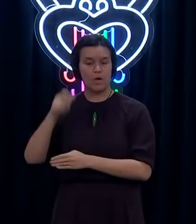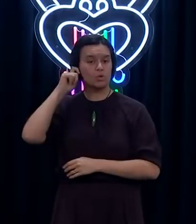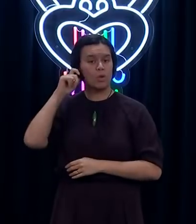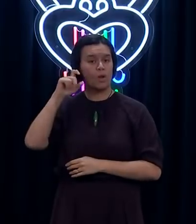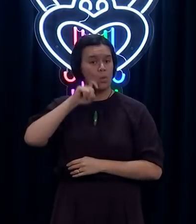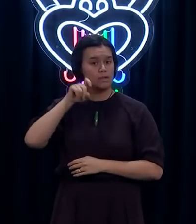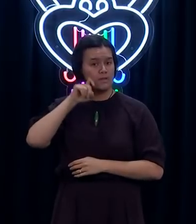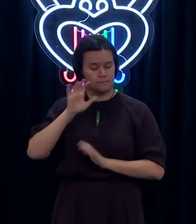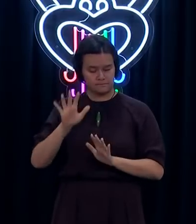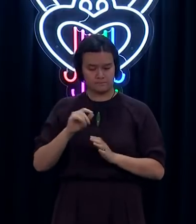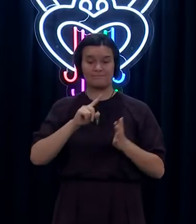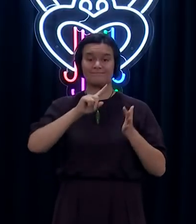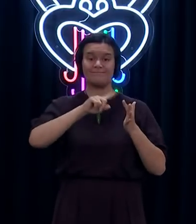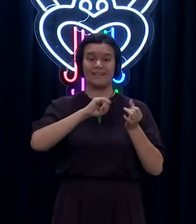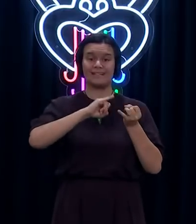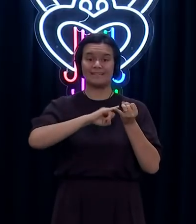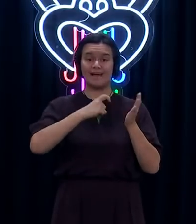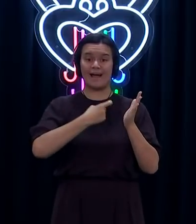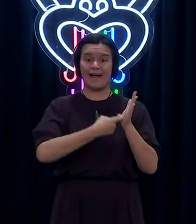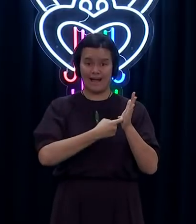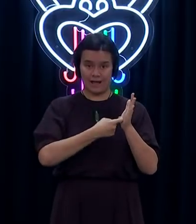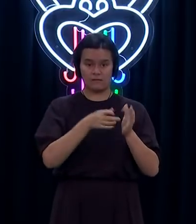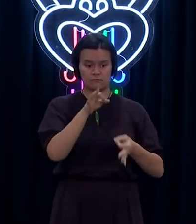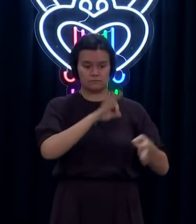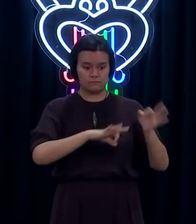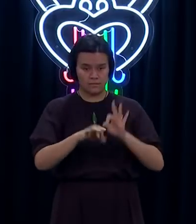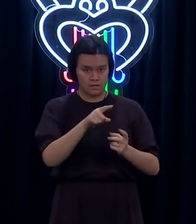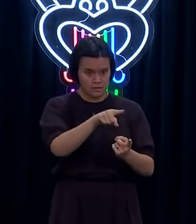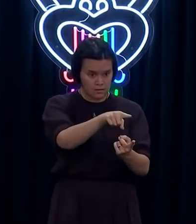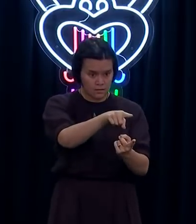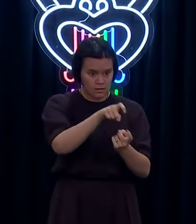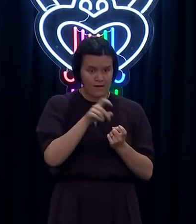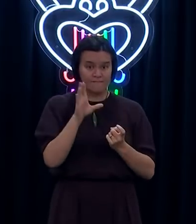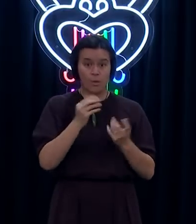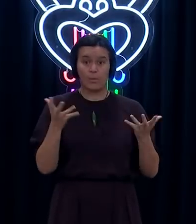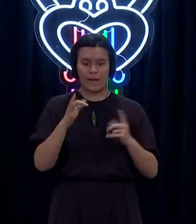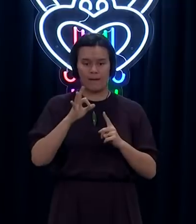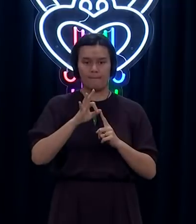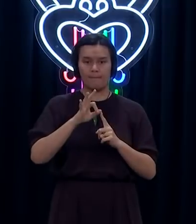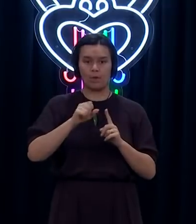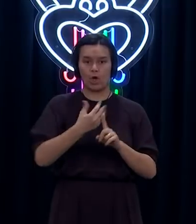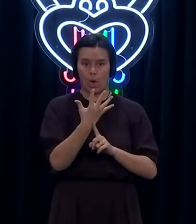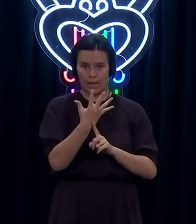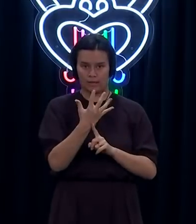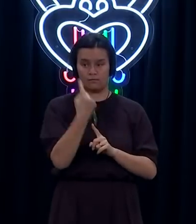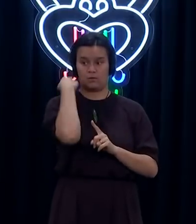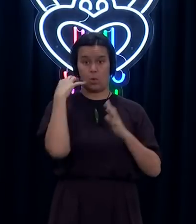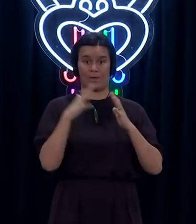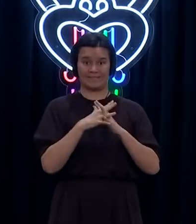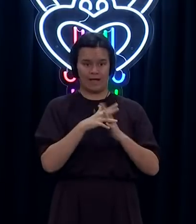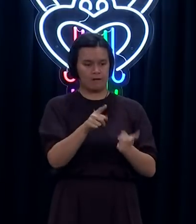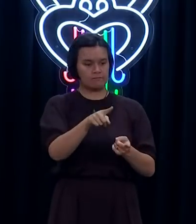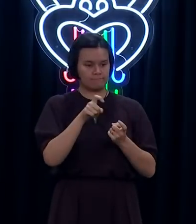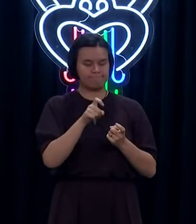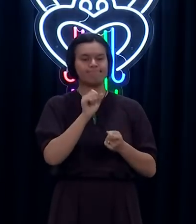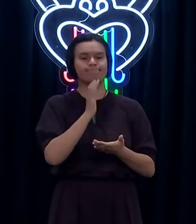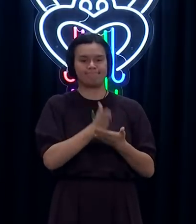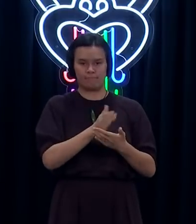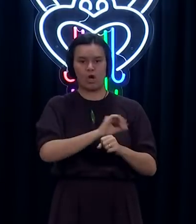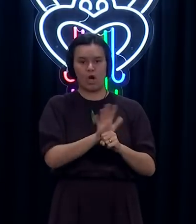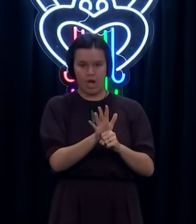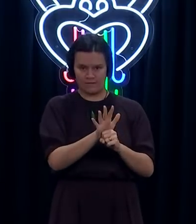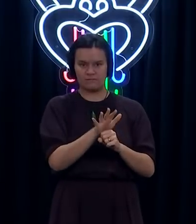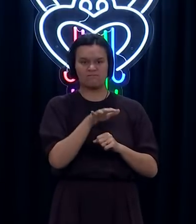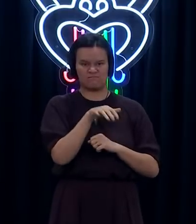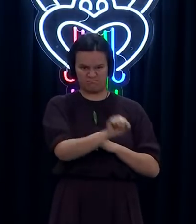ESR have advised us that there was a positive result in wastewater taken from Pukekohe on Wednesday. This follows a positive detection